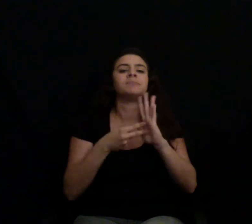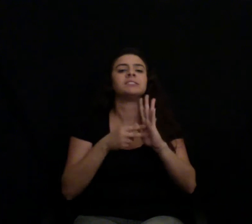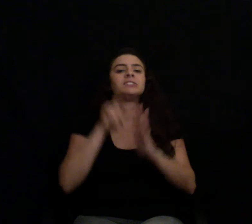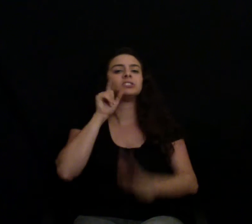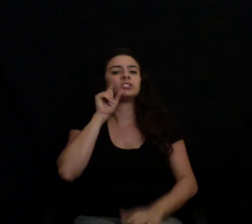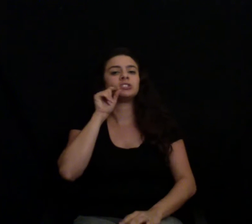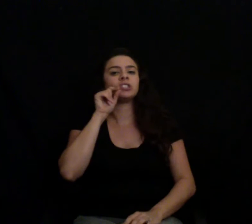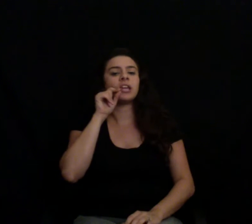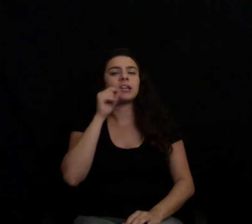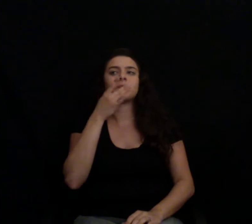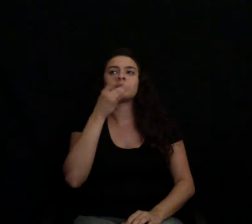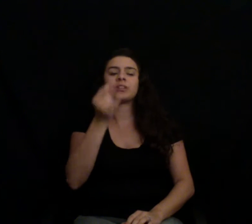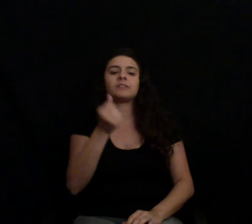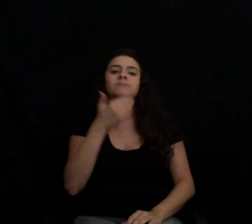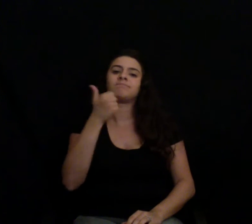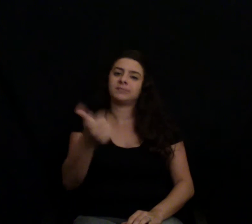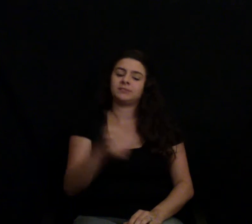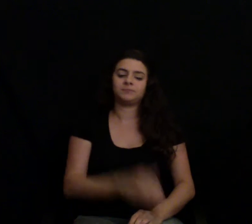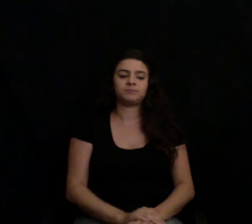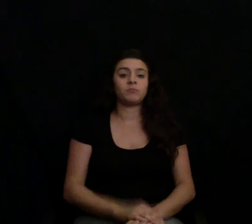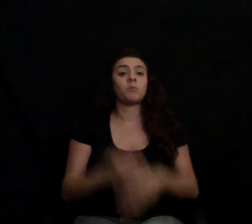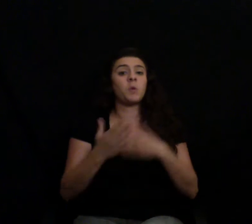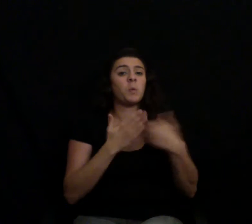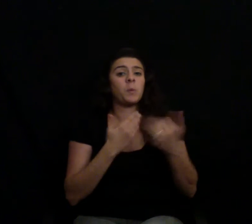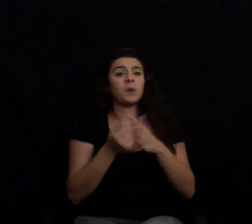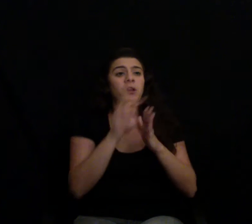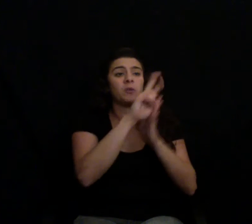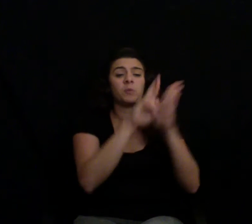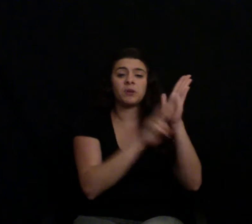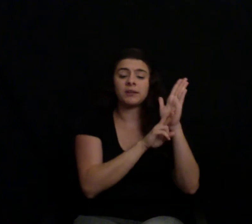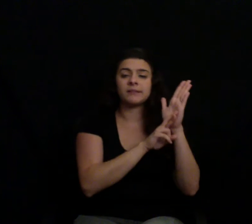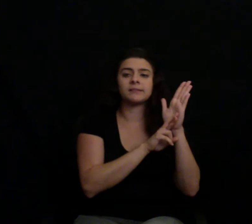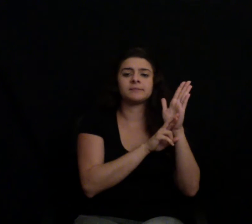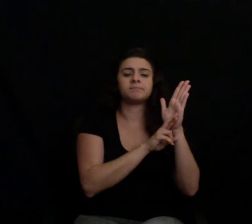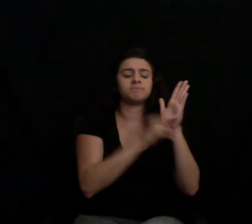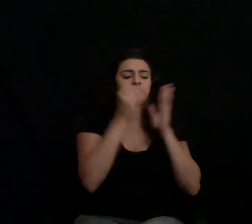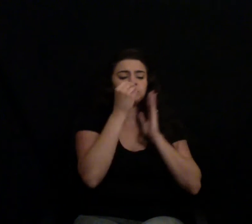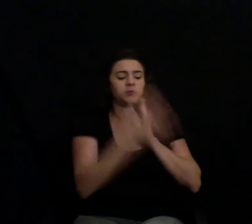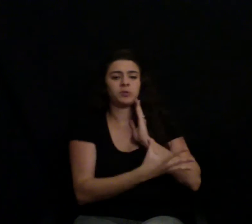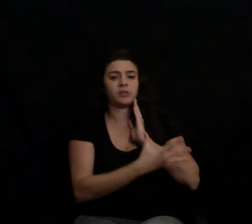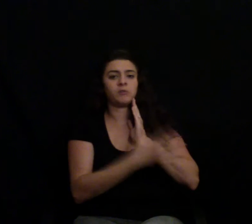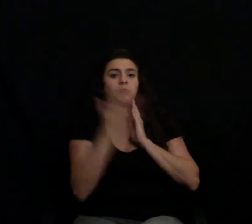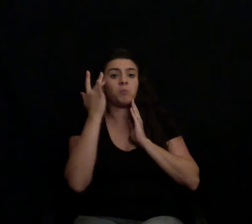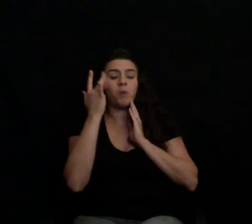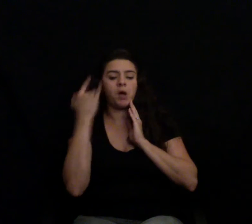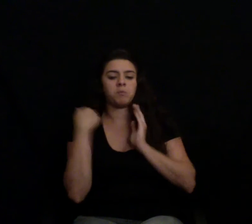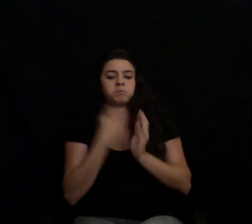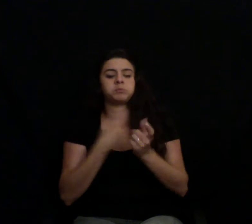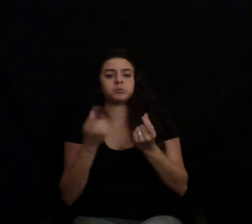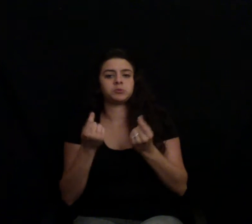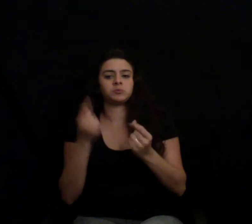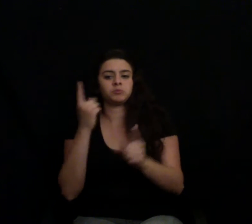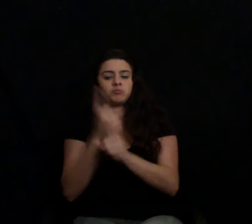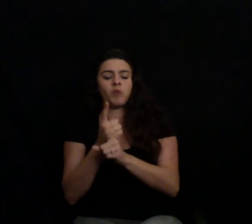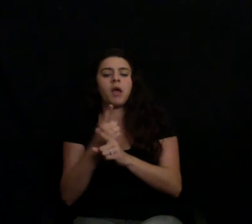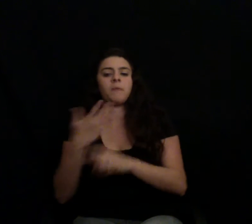tasting product. And no matter what the regulations are that come out, it won't make any difference because we're doing the right thing and we're transparent.